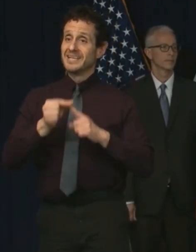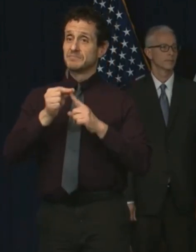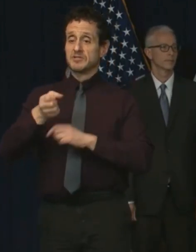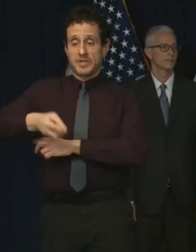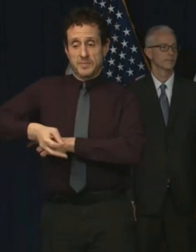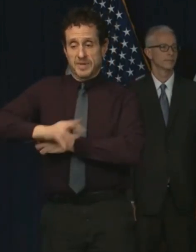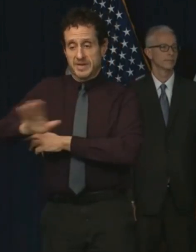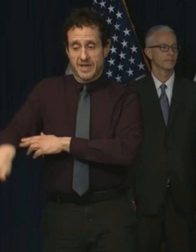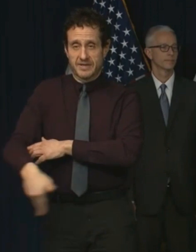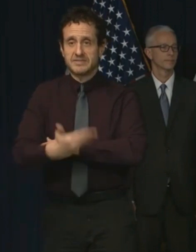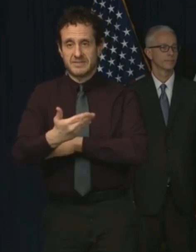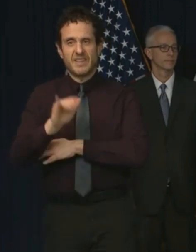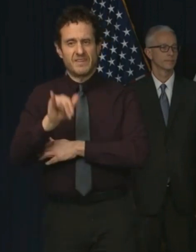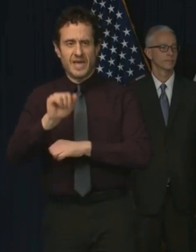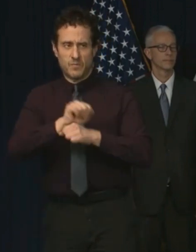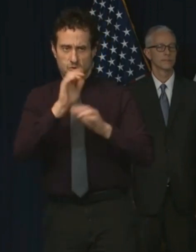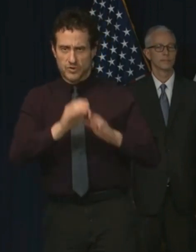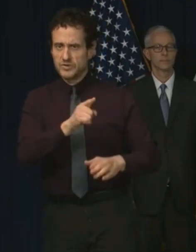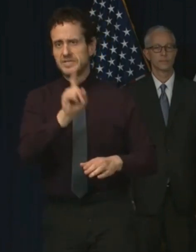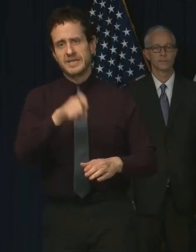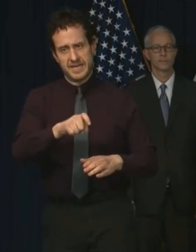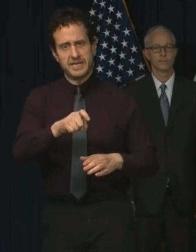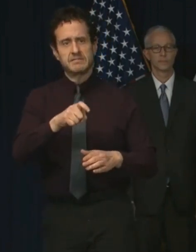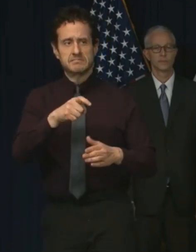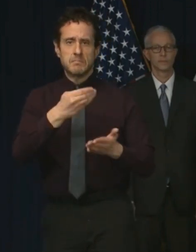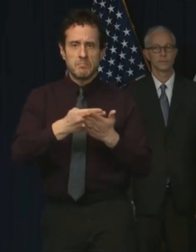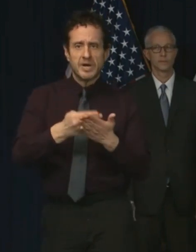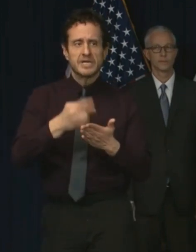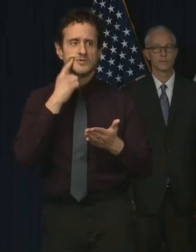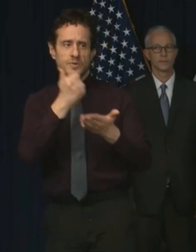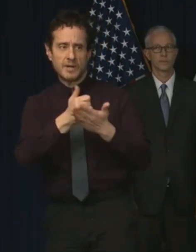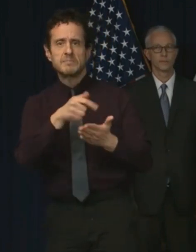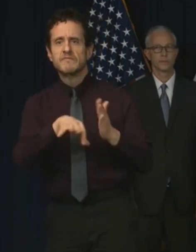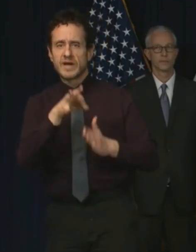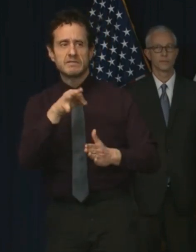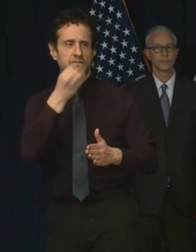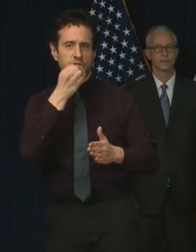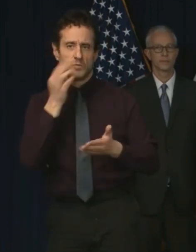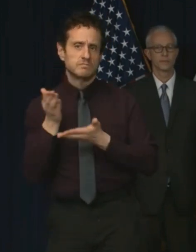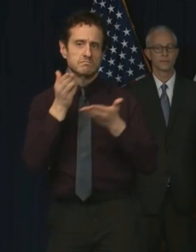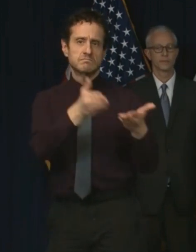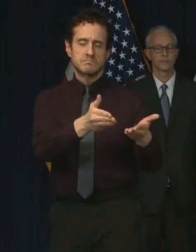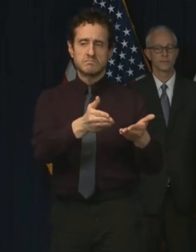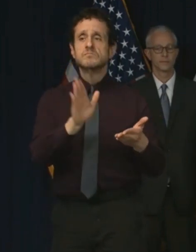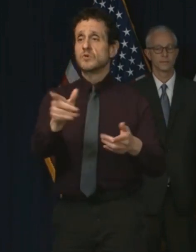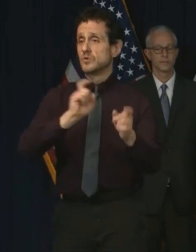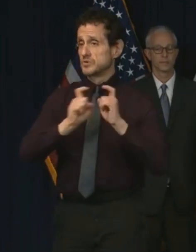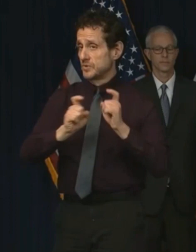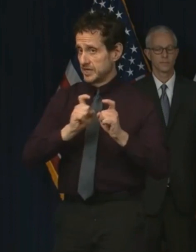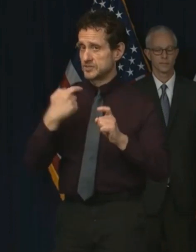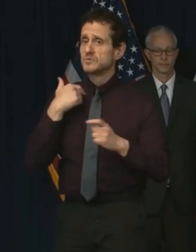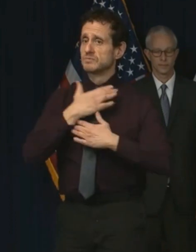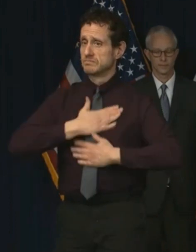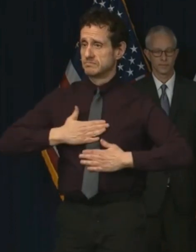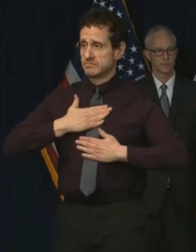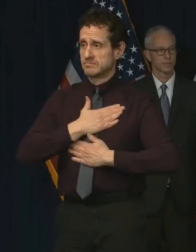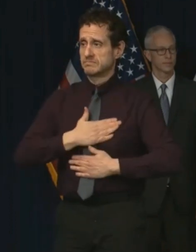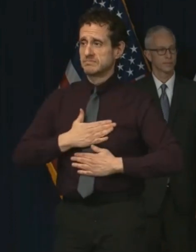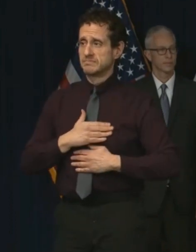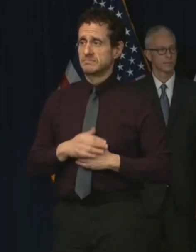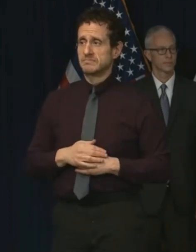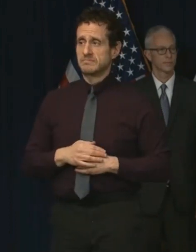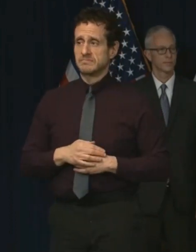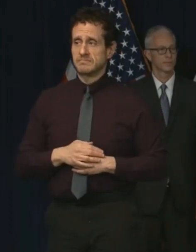midnight shift. All your donations are much appreciated. For all this, the first step in